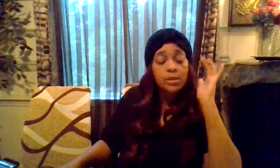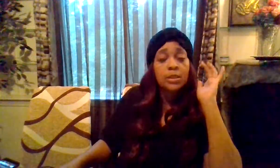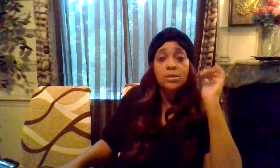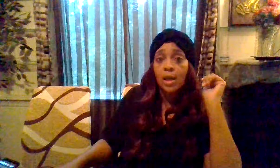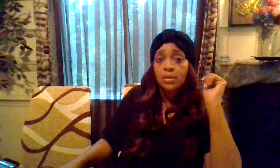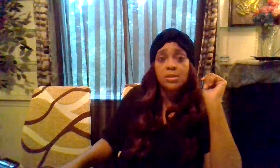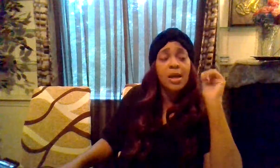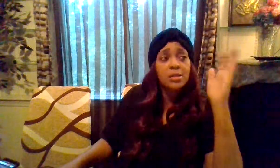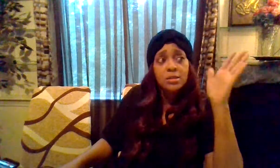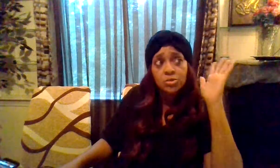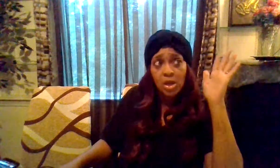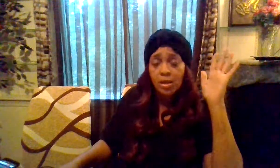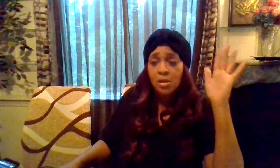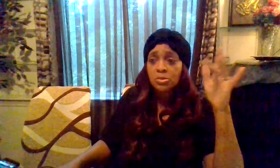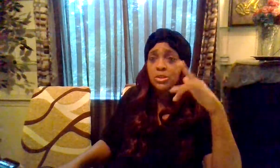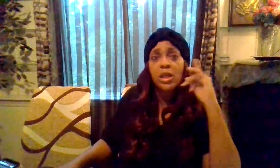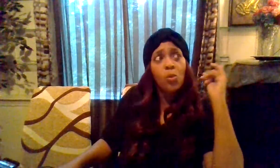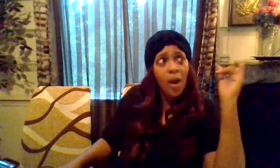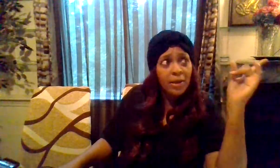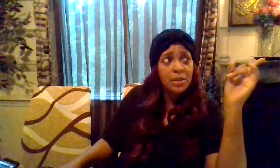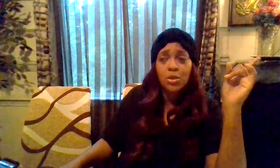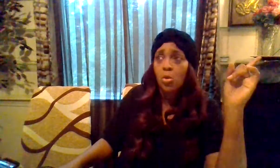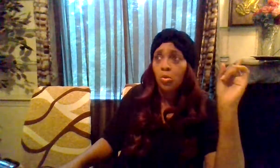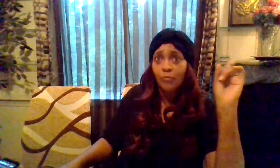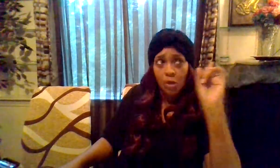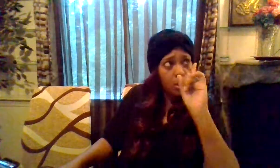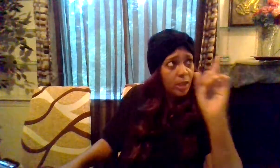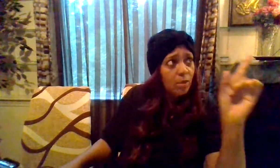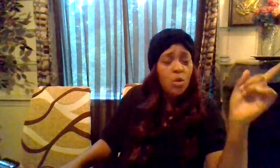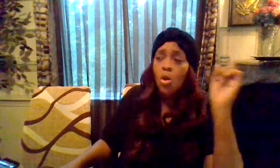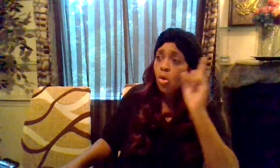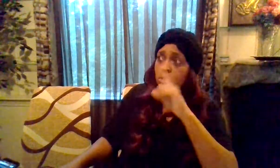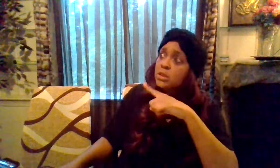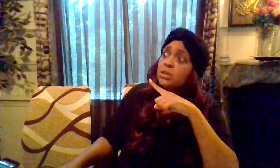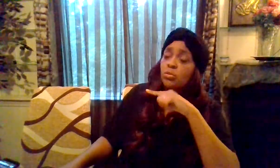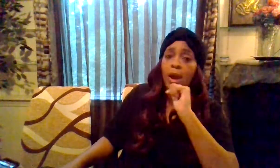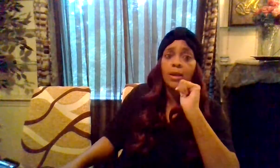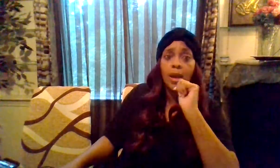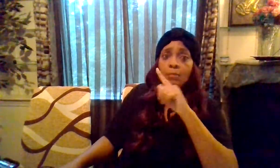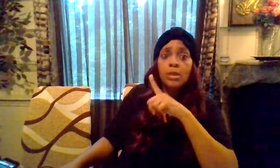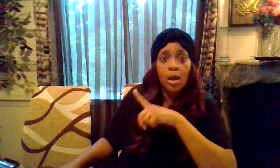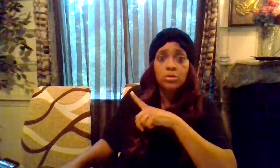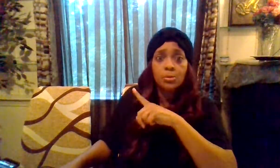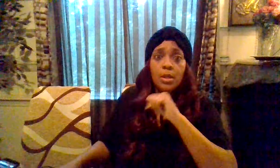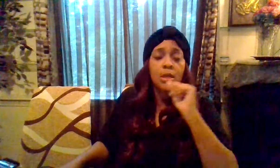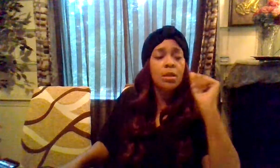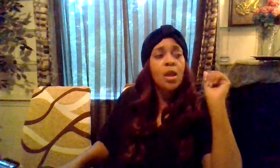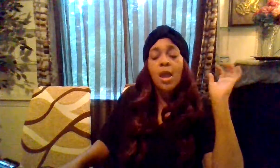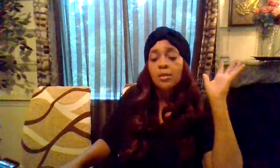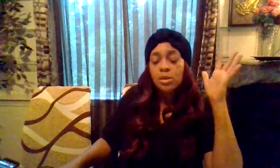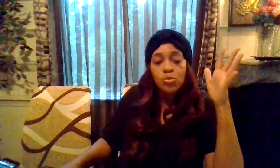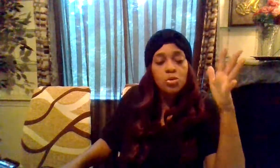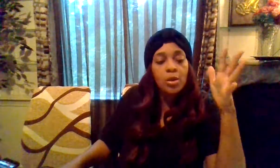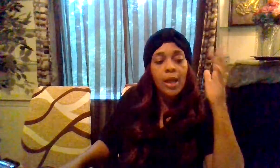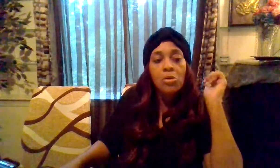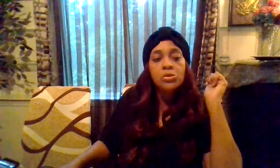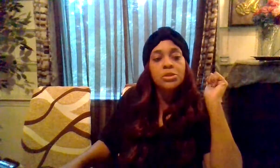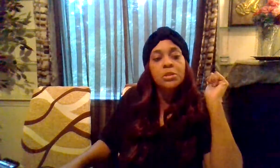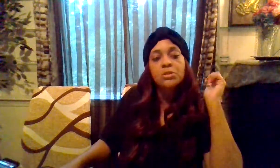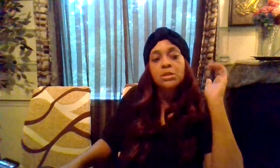things down to science and try to understand why did it go far left or this is the right game that i was playing and then when you're allowing yourself to